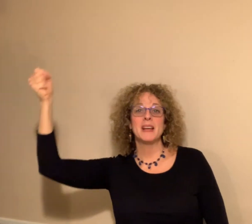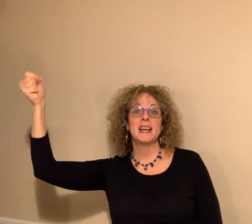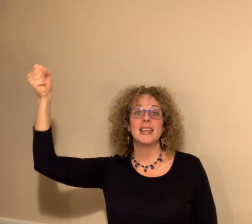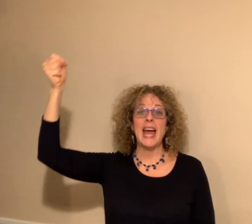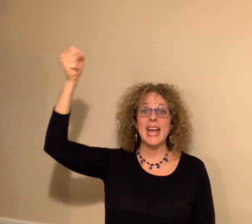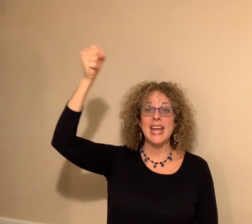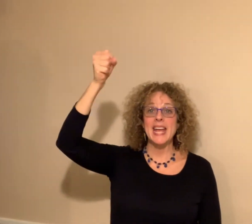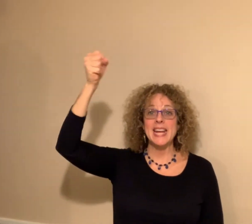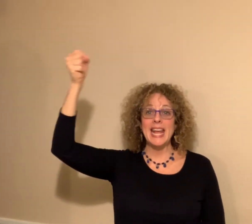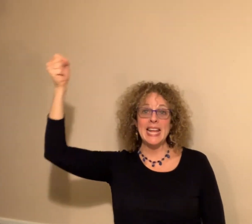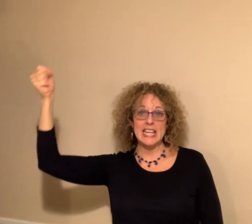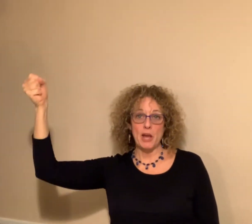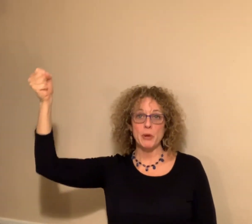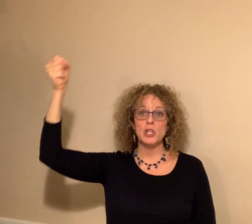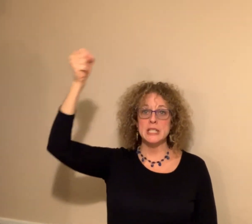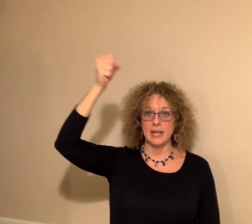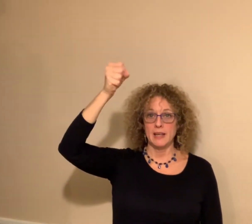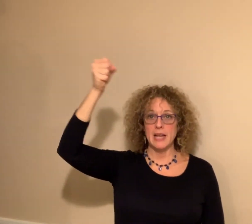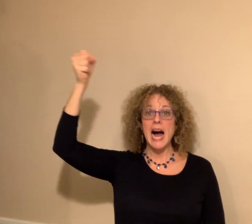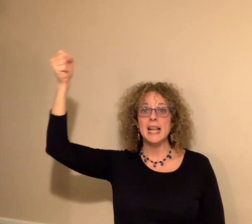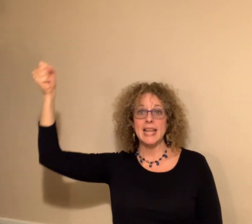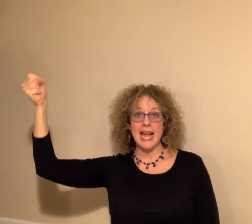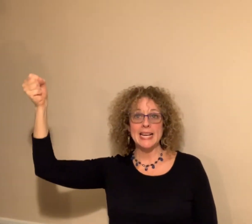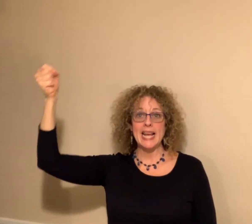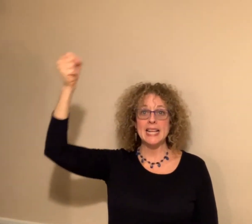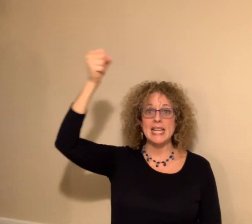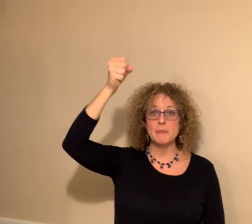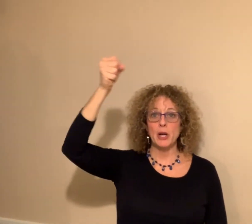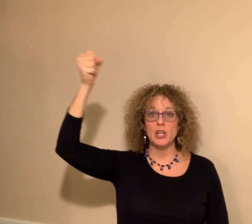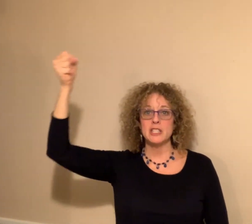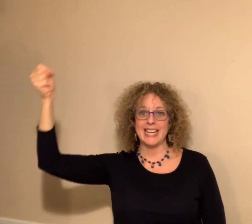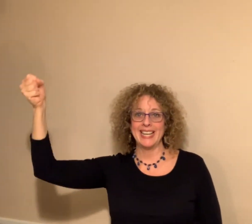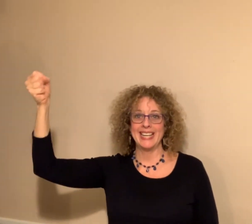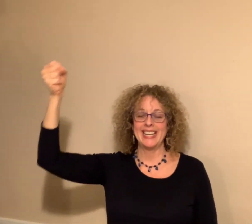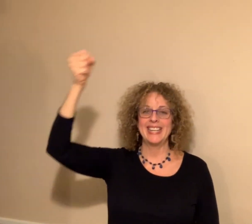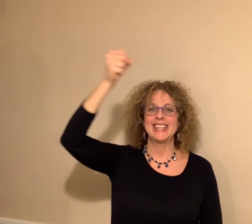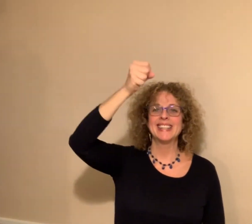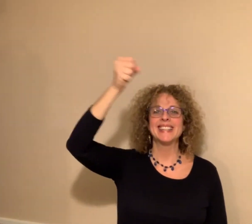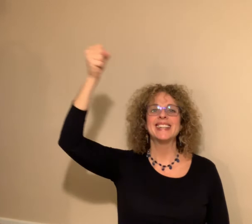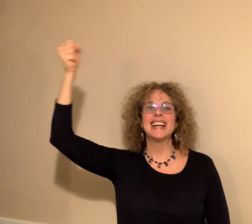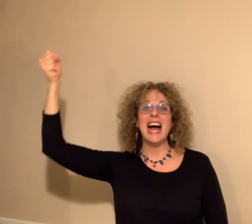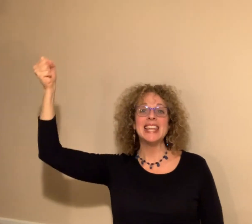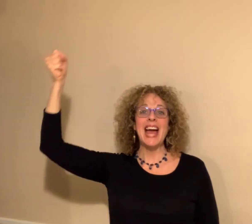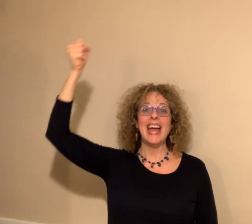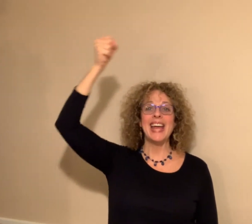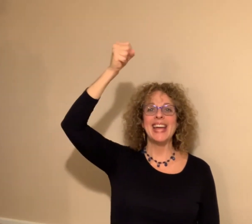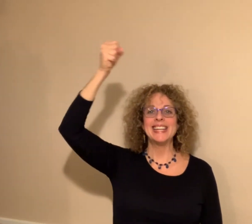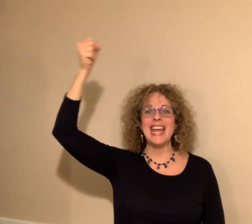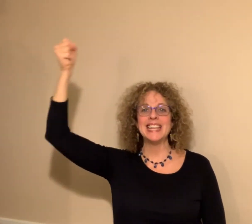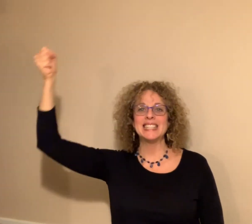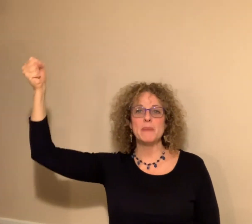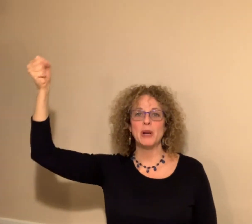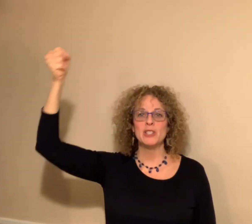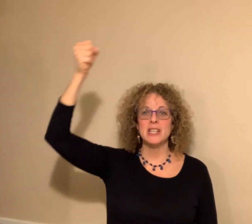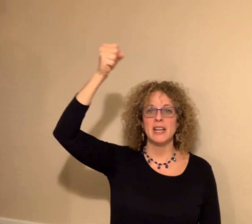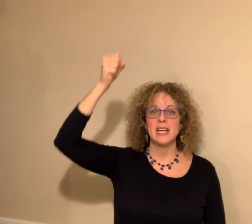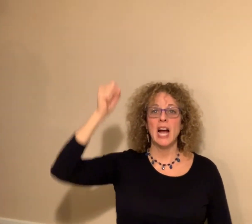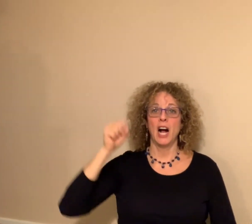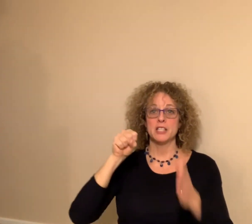Lady Liberty, Lady Liberty, Lady Liberty, a